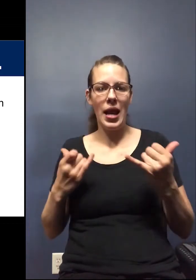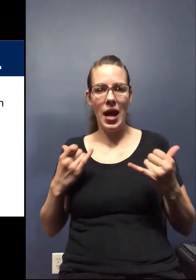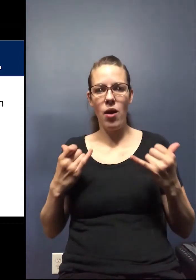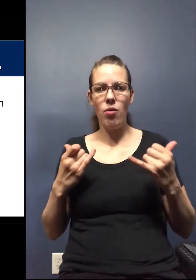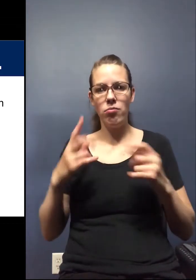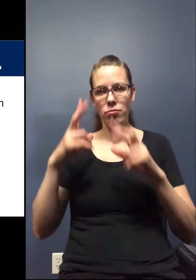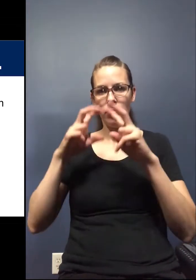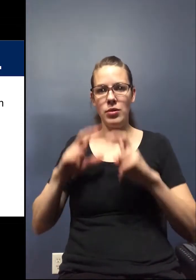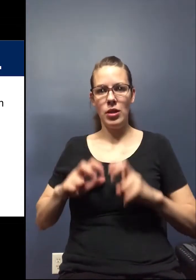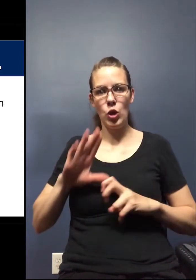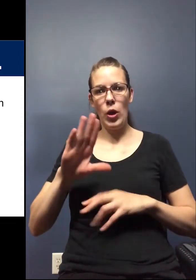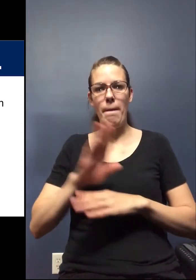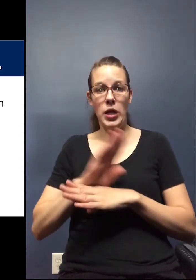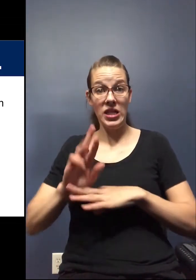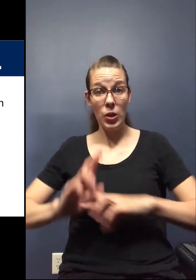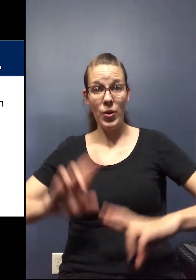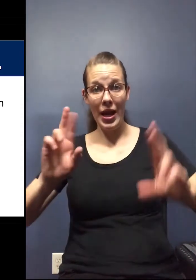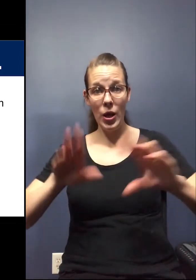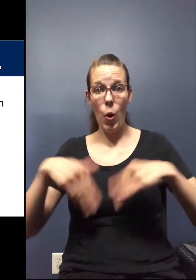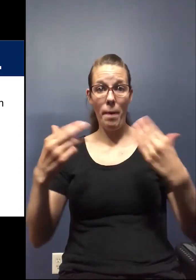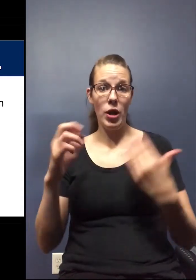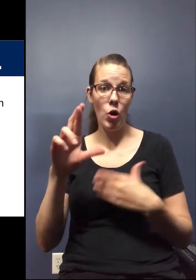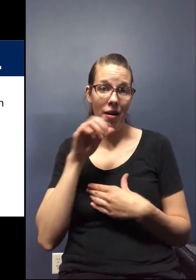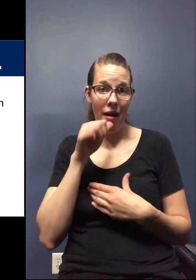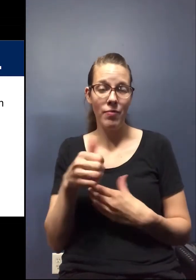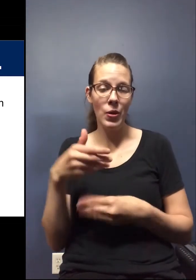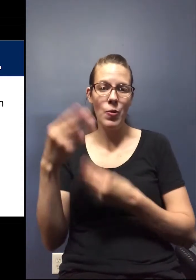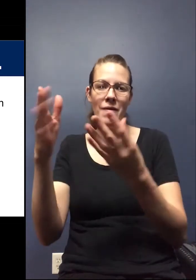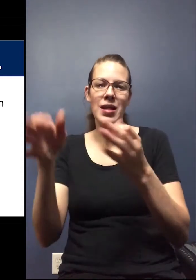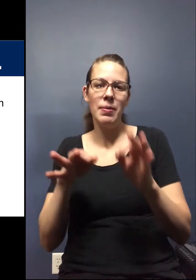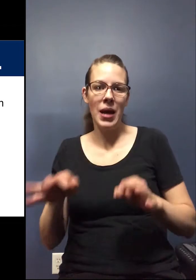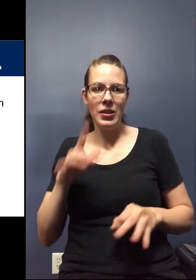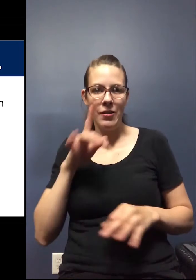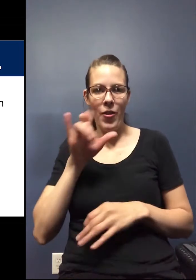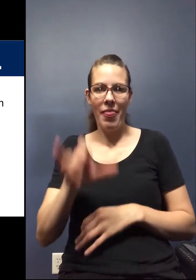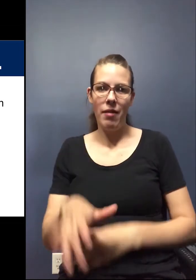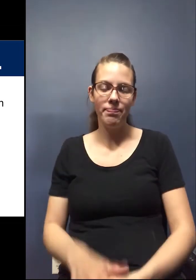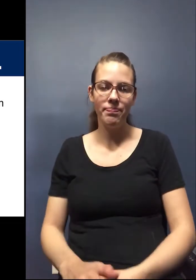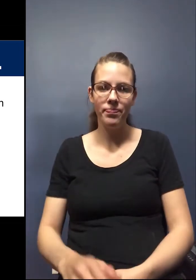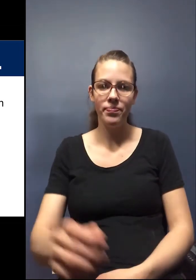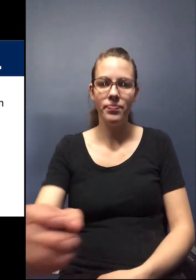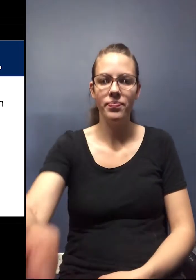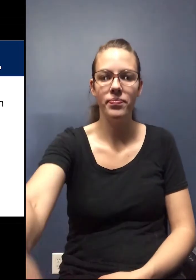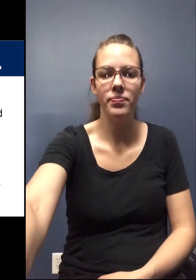now is assessing whether your business is ready to open. And we've provided some guidance for that too.